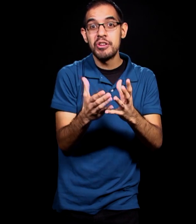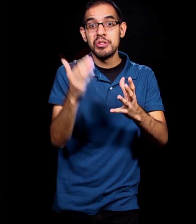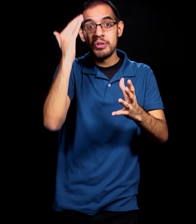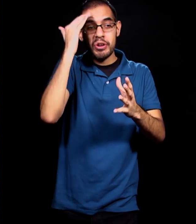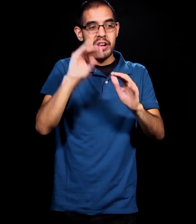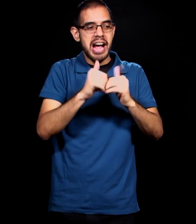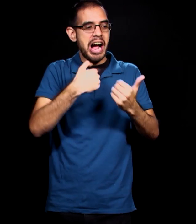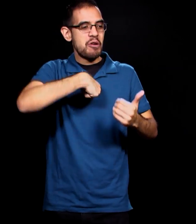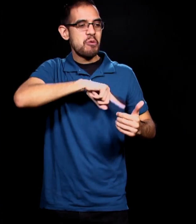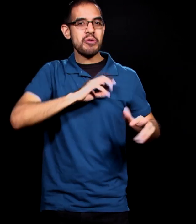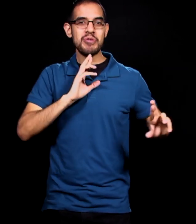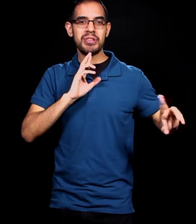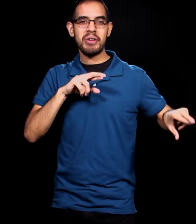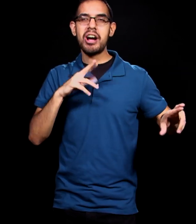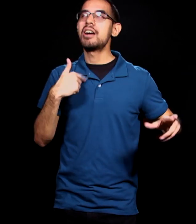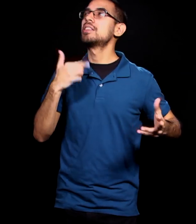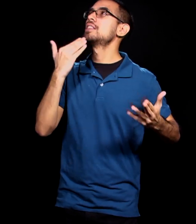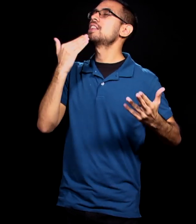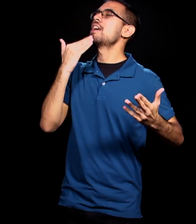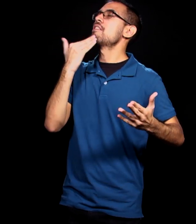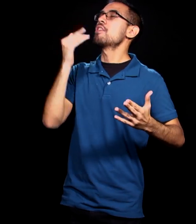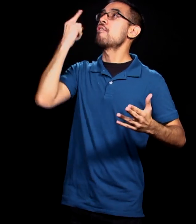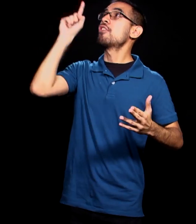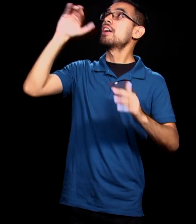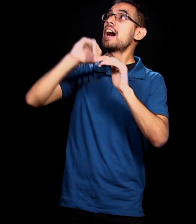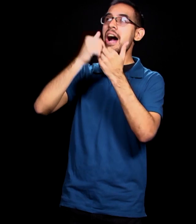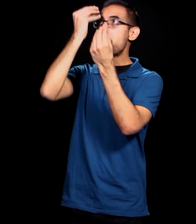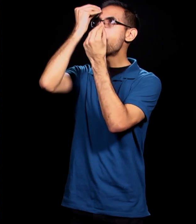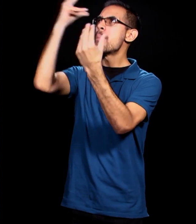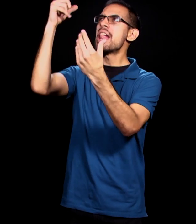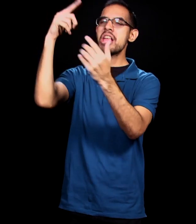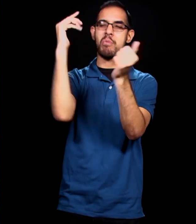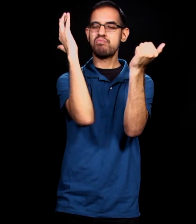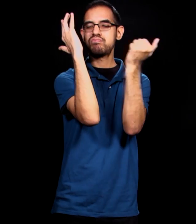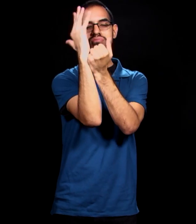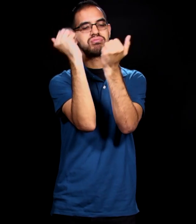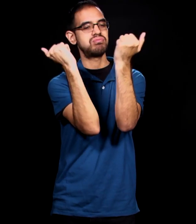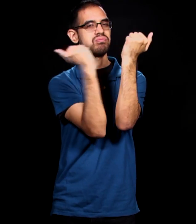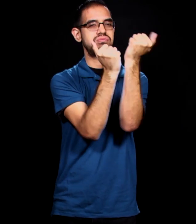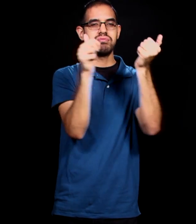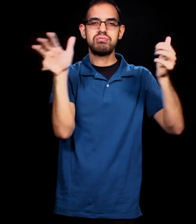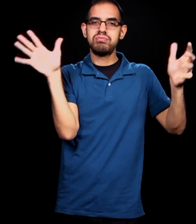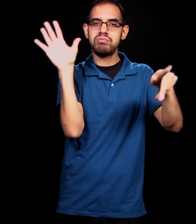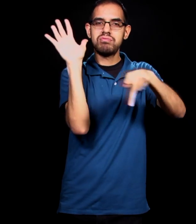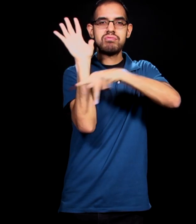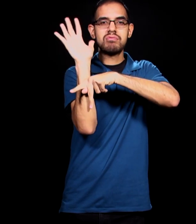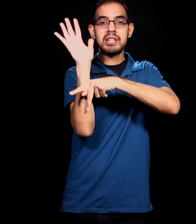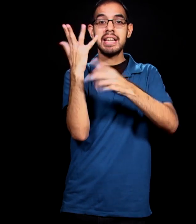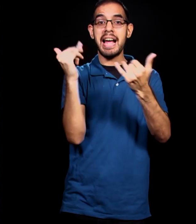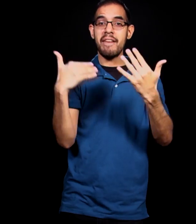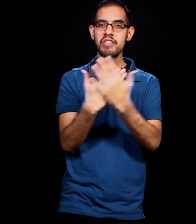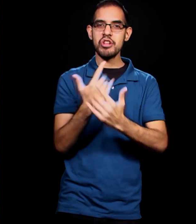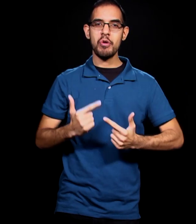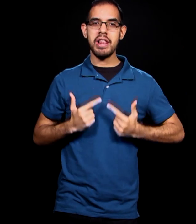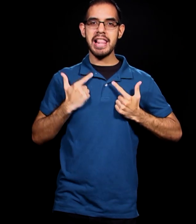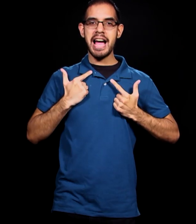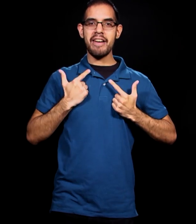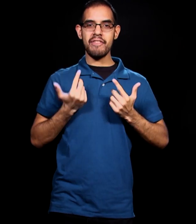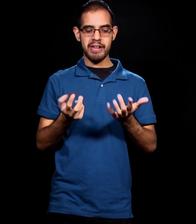Jesus, I'm thankful that you were obedient to the point of death, that you've provided salvation and new life for us today. And so I